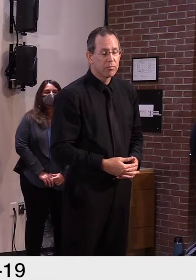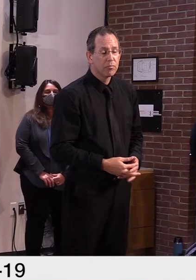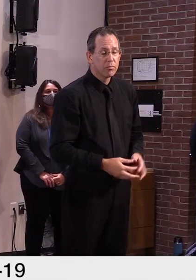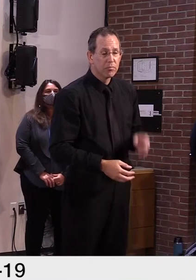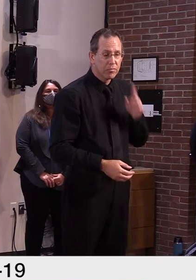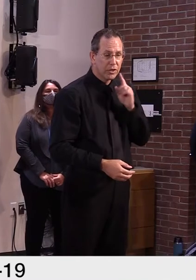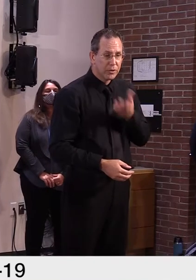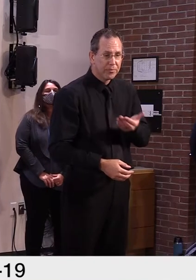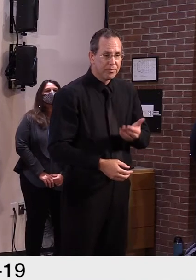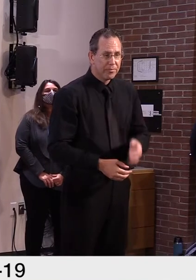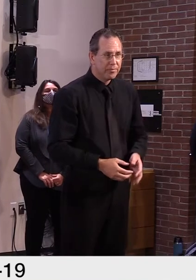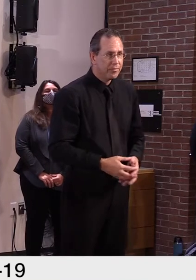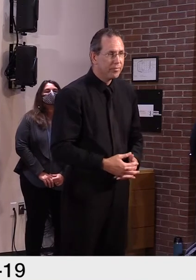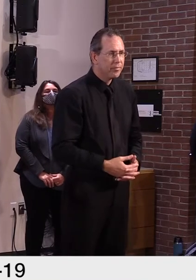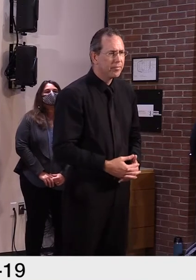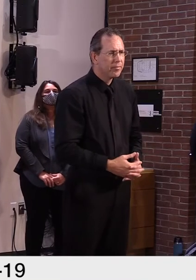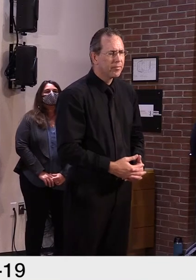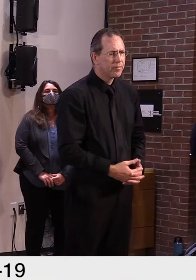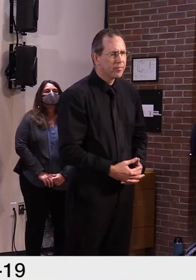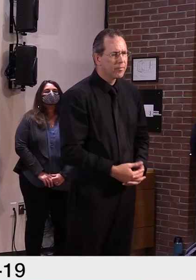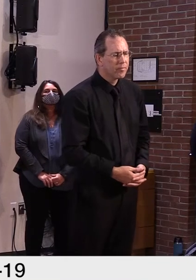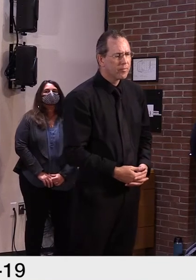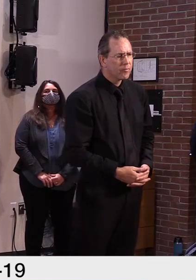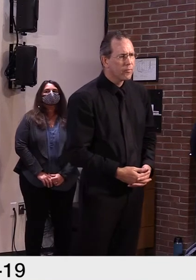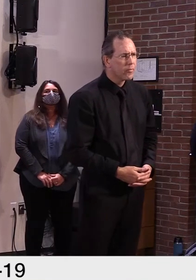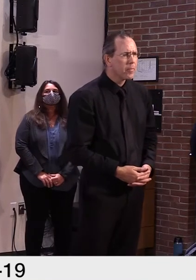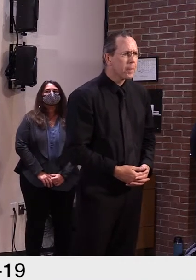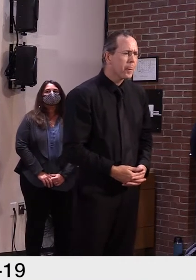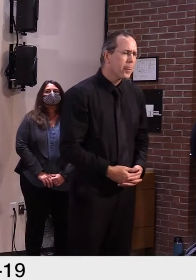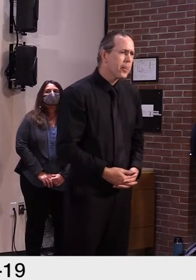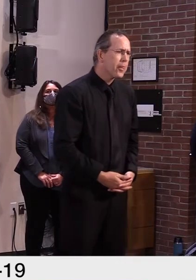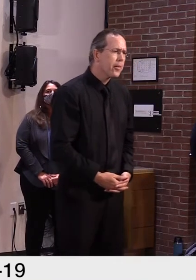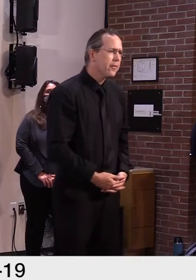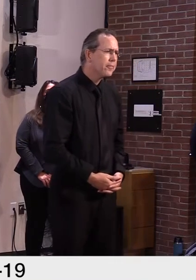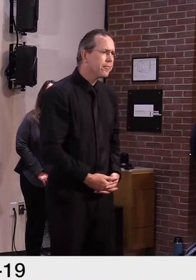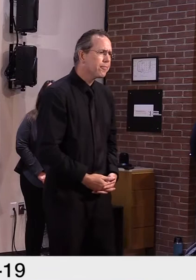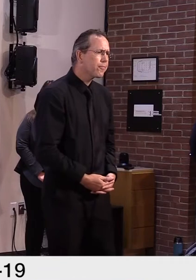Governor Scott, how would you grade your performance at the debate last night?